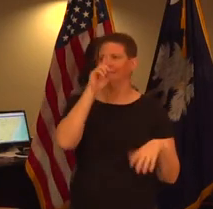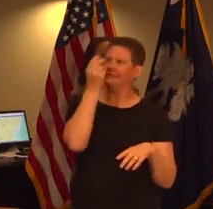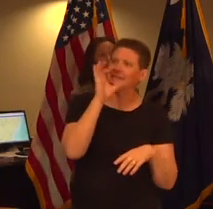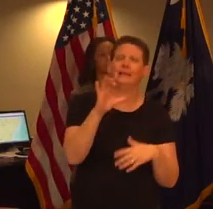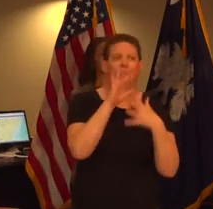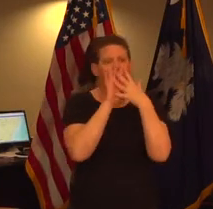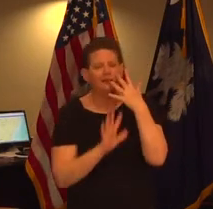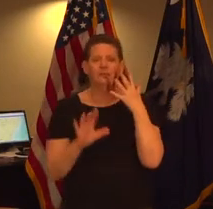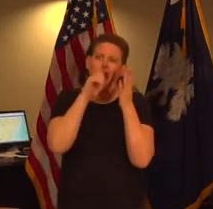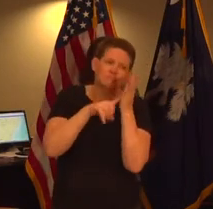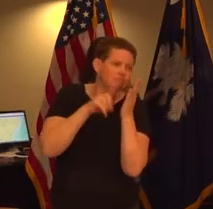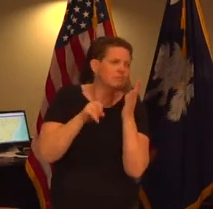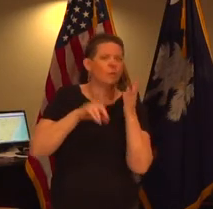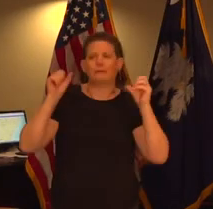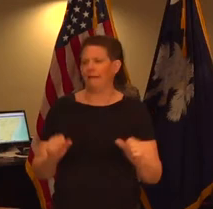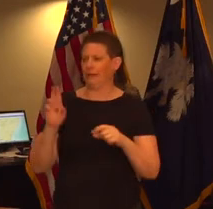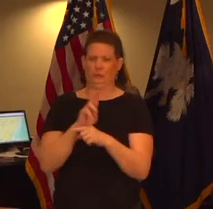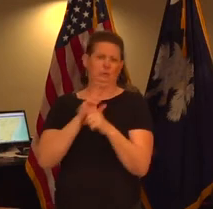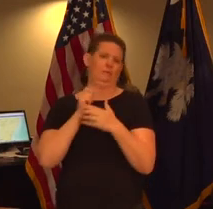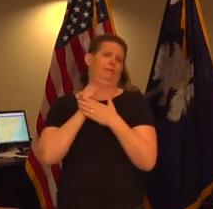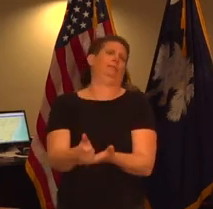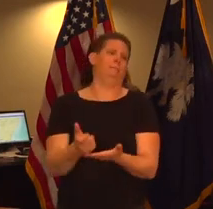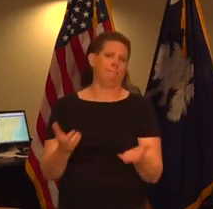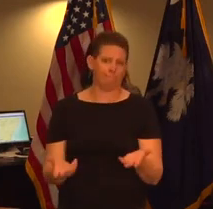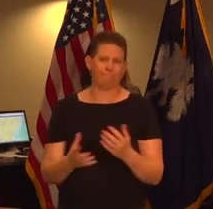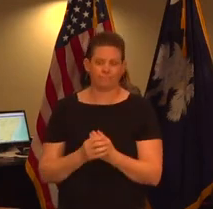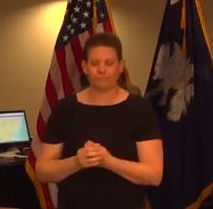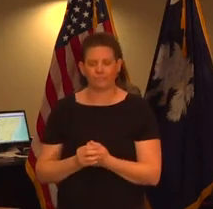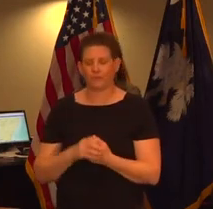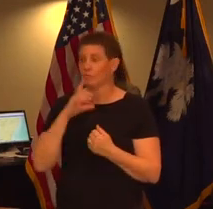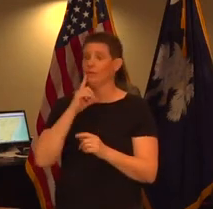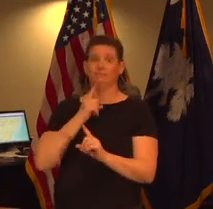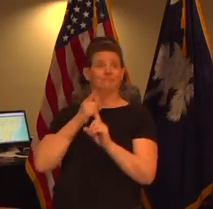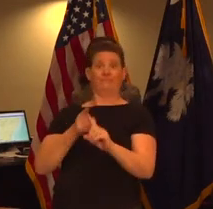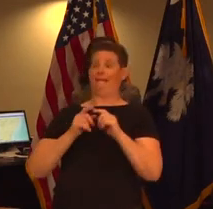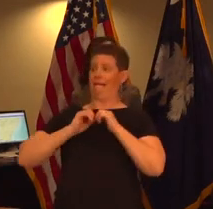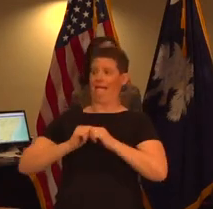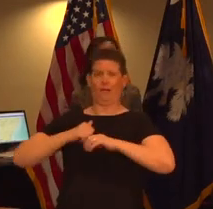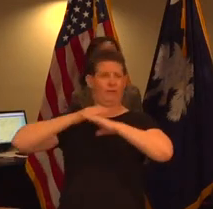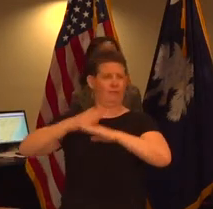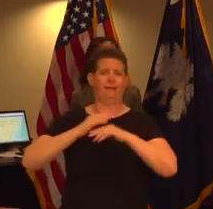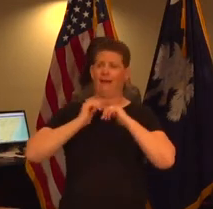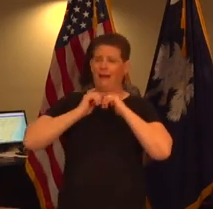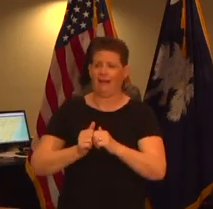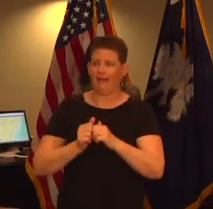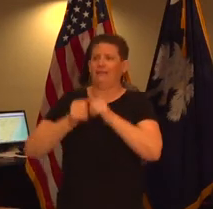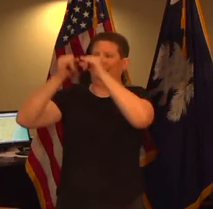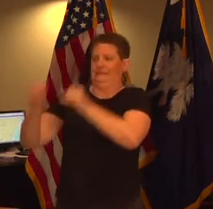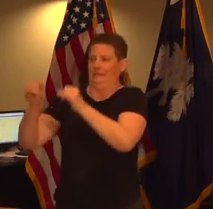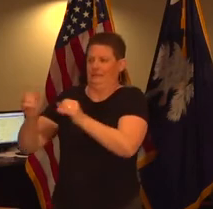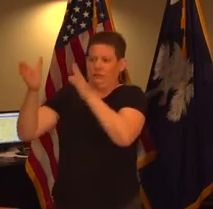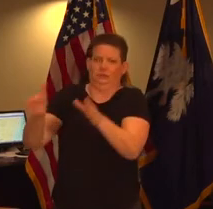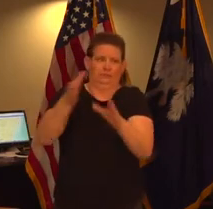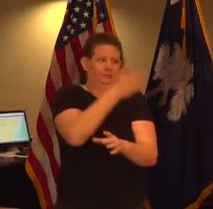about the what is available to help people but the the the main line of defense is is in every single person and that